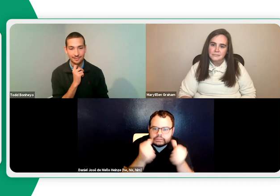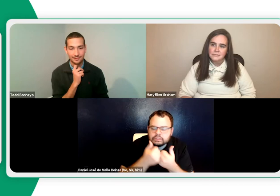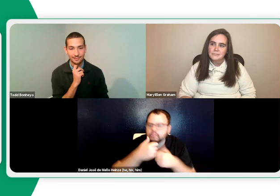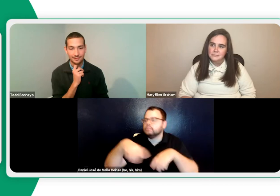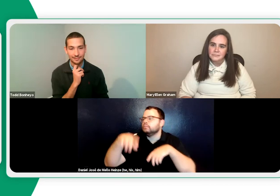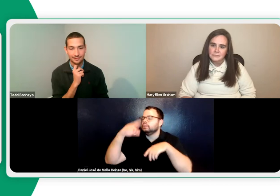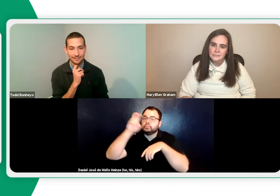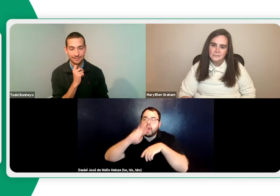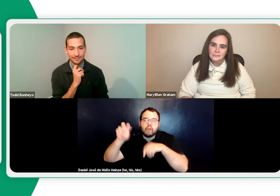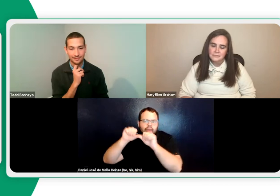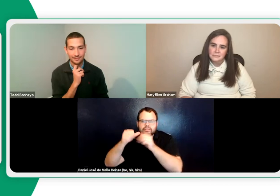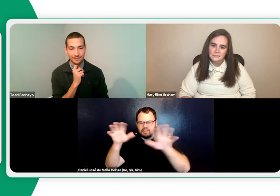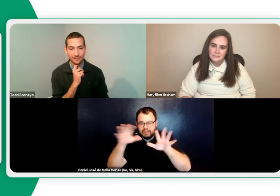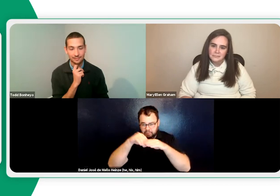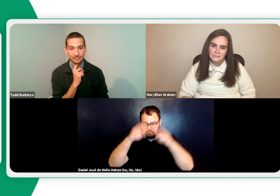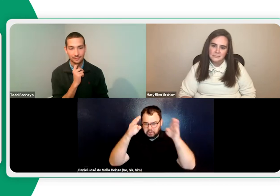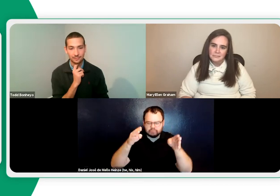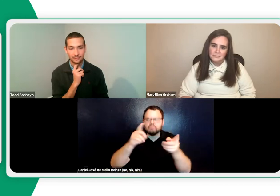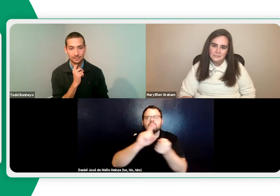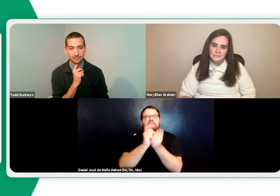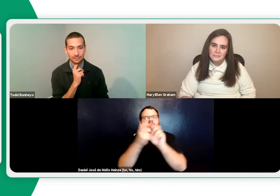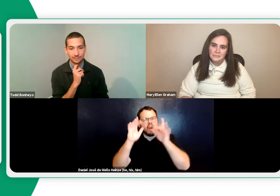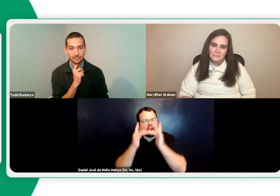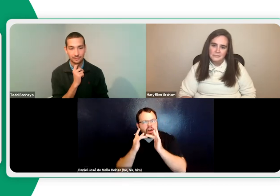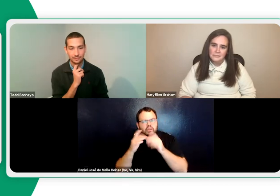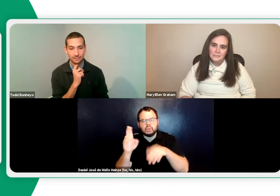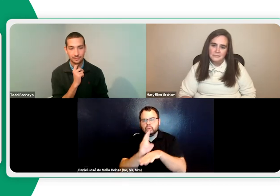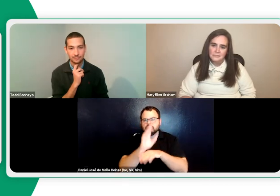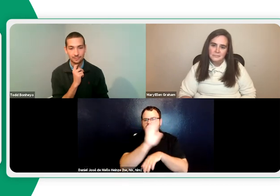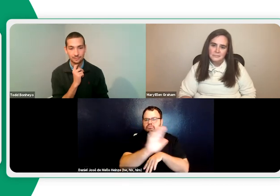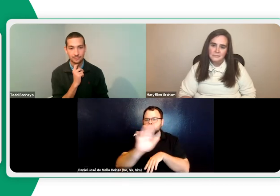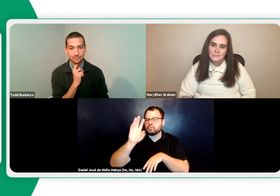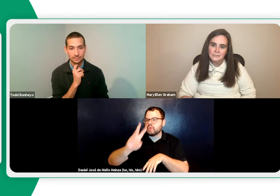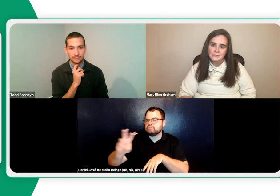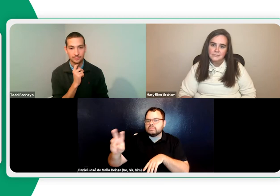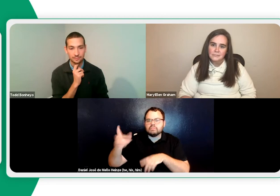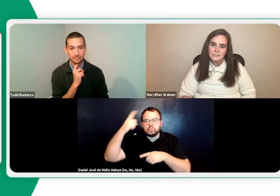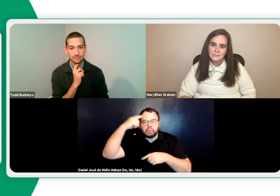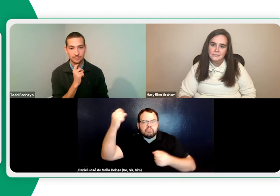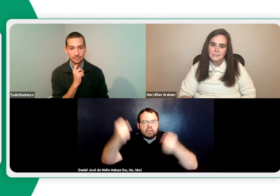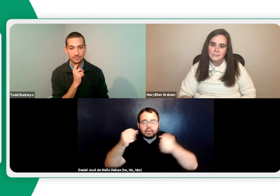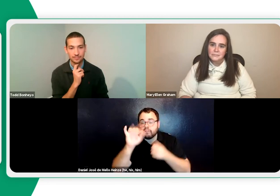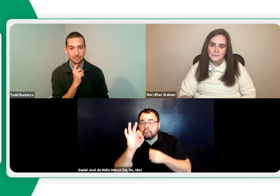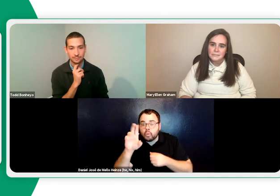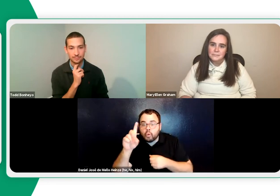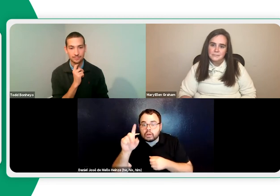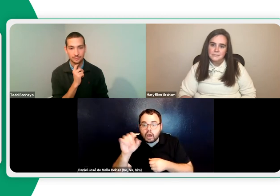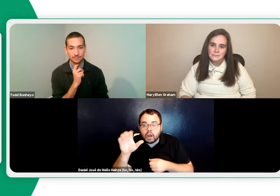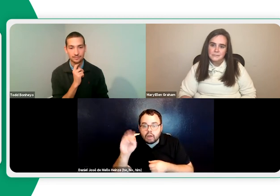resources instead of going on a field trip. You don't have to go to, you know, travel agency or go on specific field